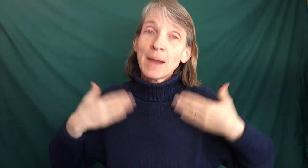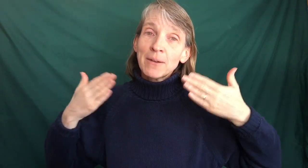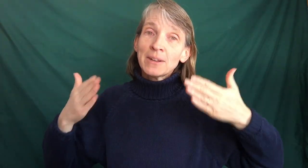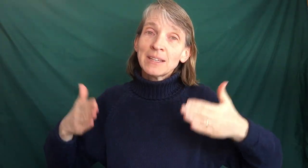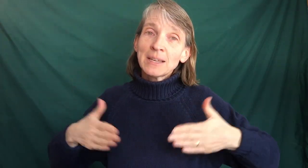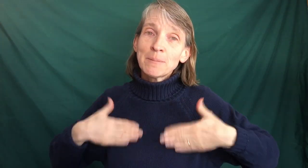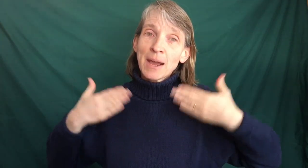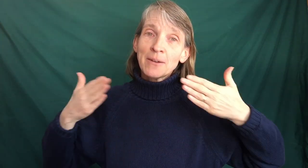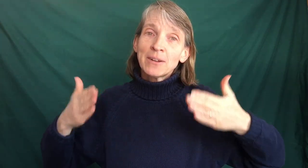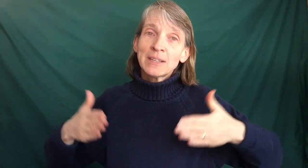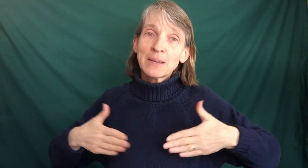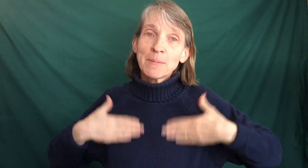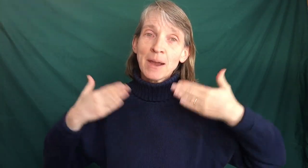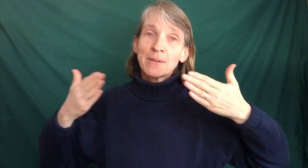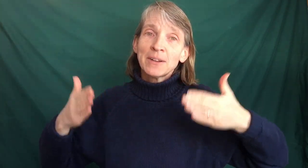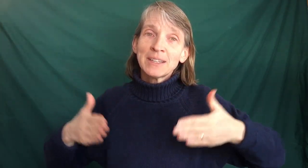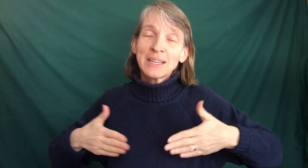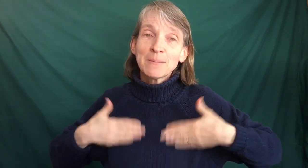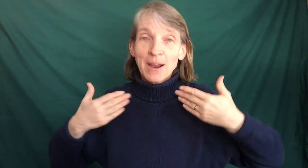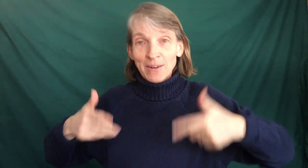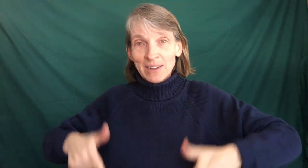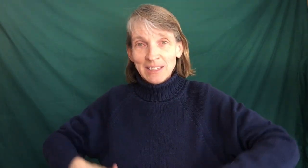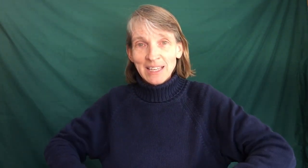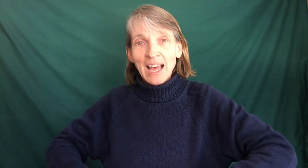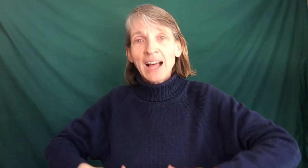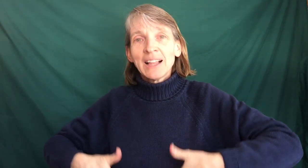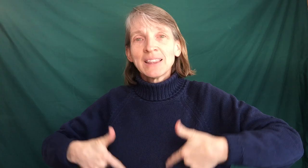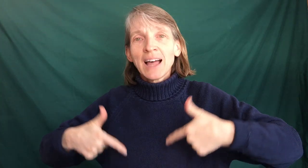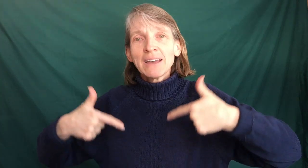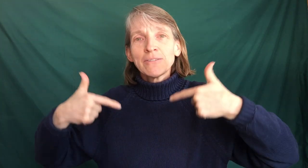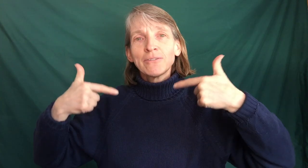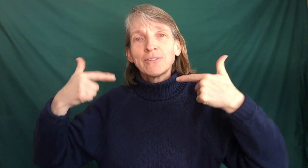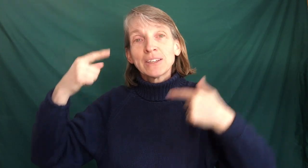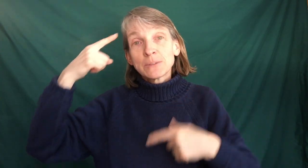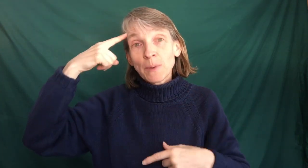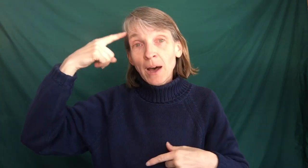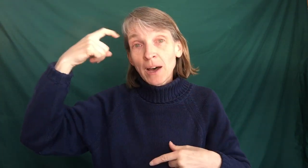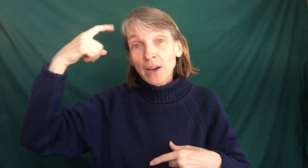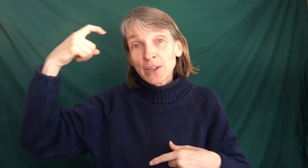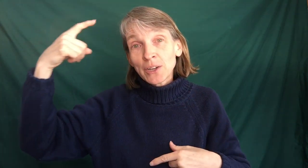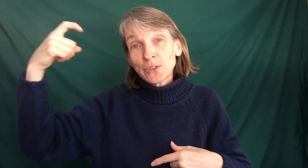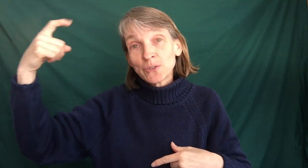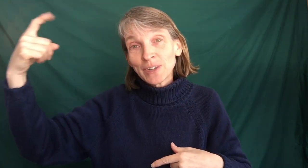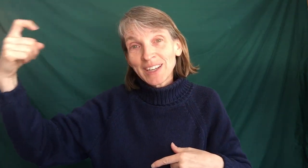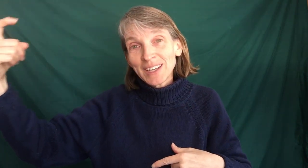Merrily merrily merrily merrily merrily. Life is but a dream.